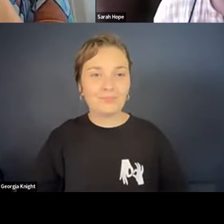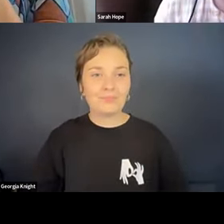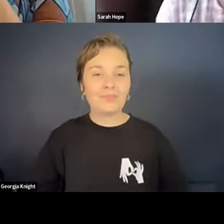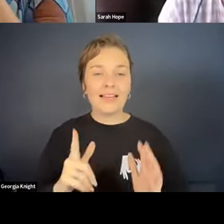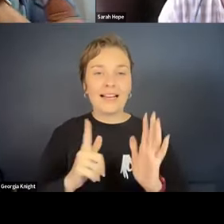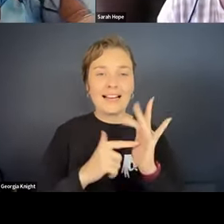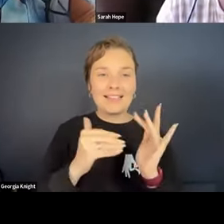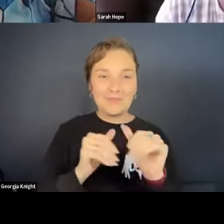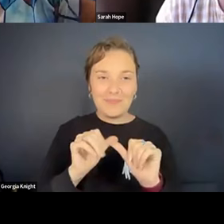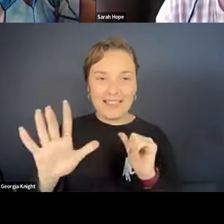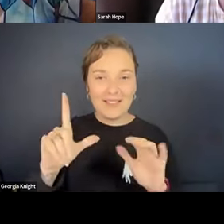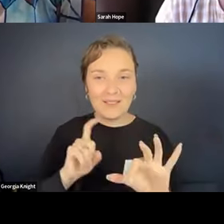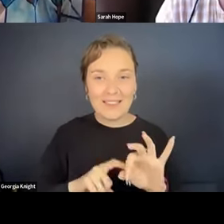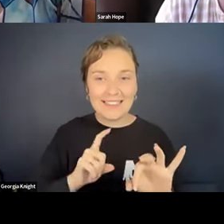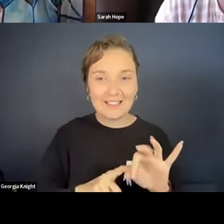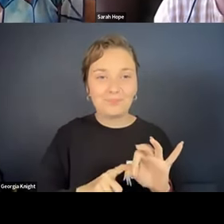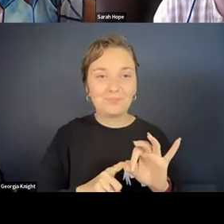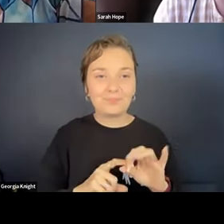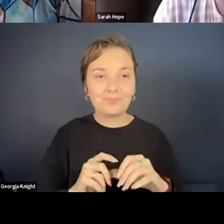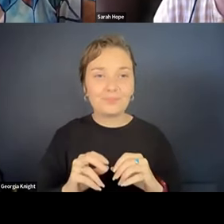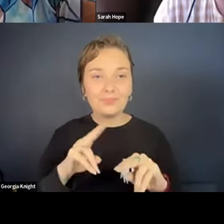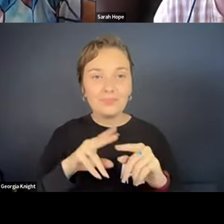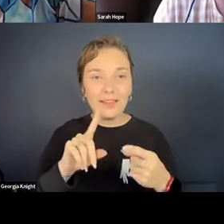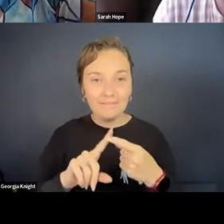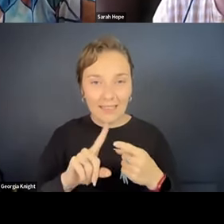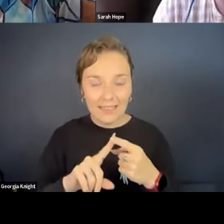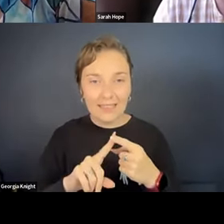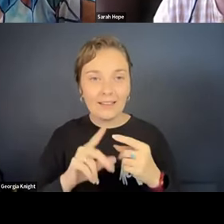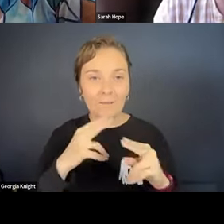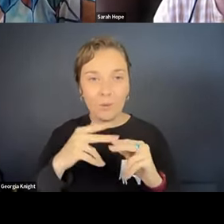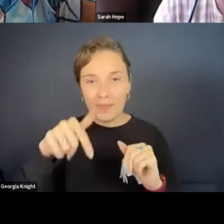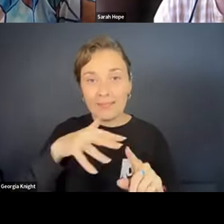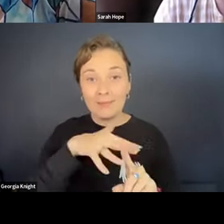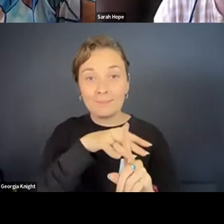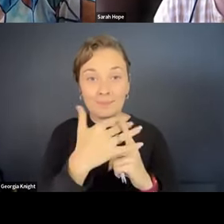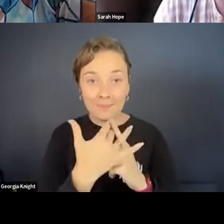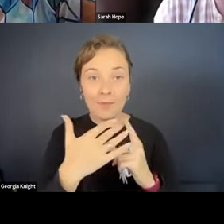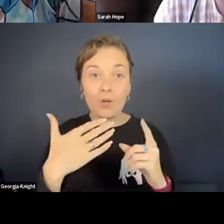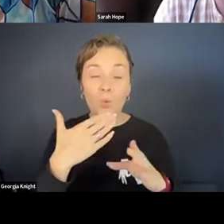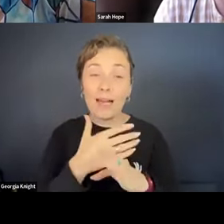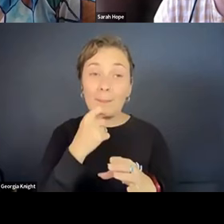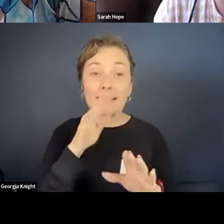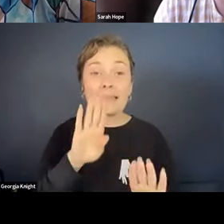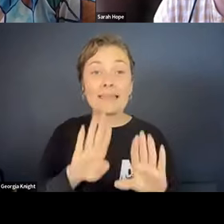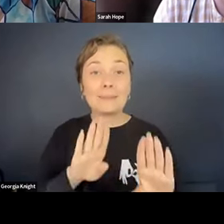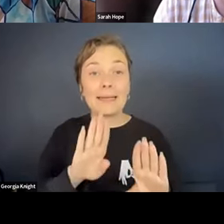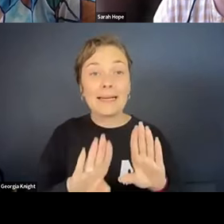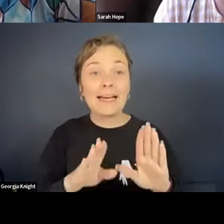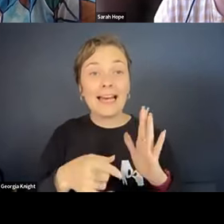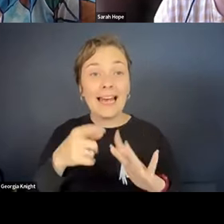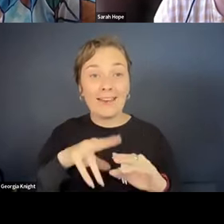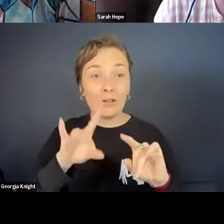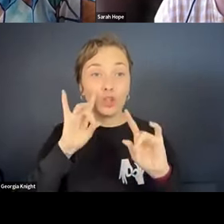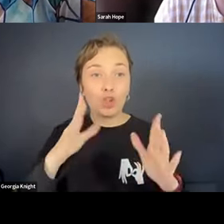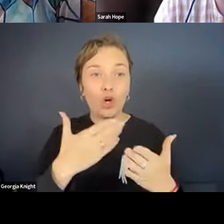an excellent question. And the fee structure in this context is working very similar and is if the show went